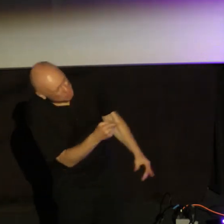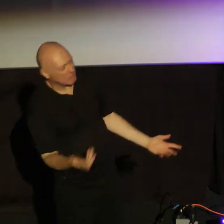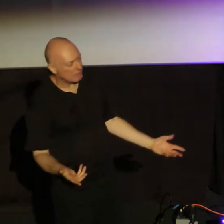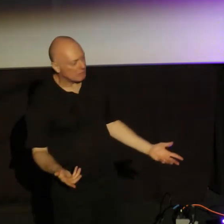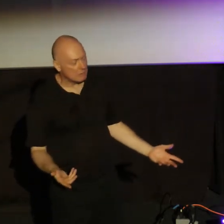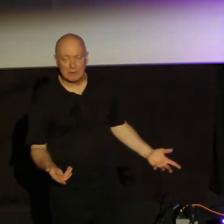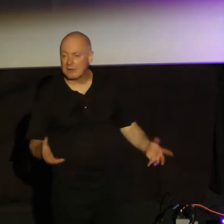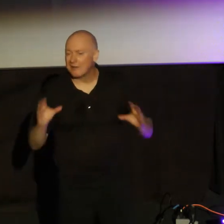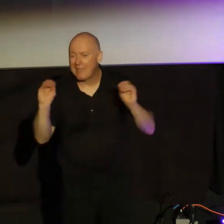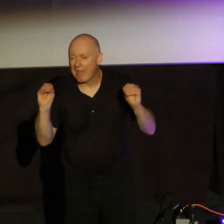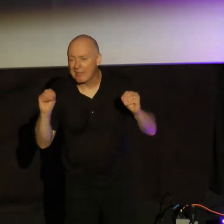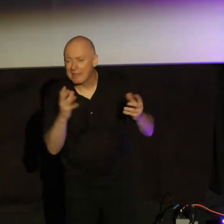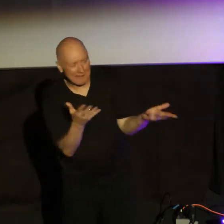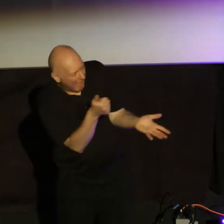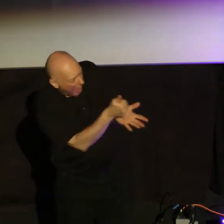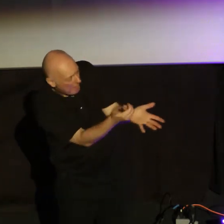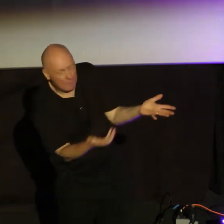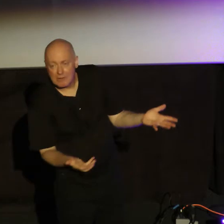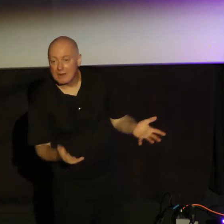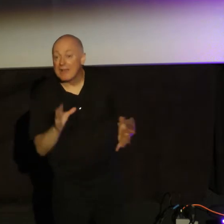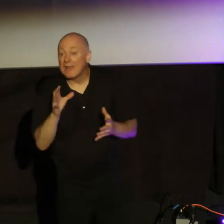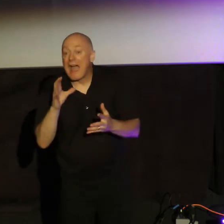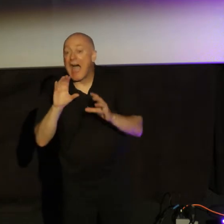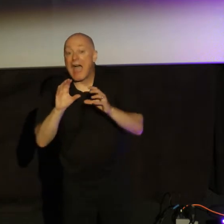adds nothing to your faith. He says, that's nothing.